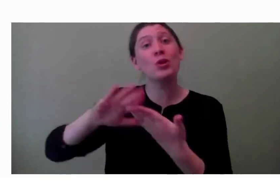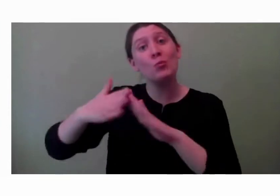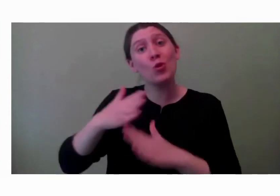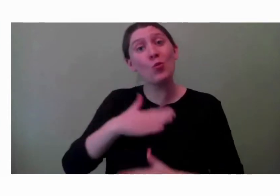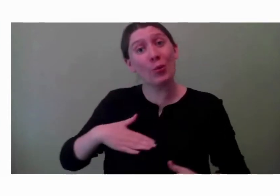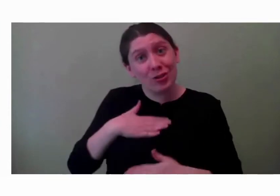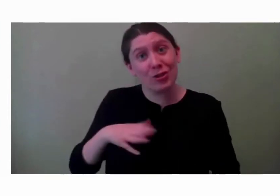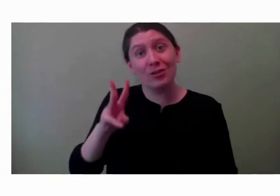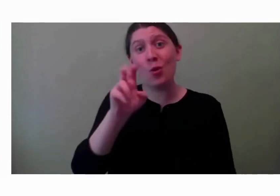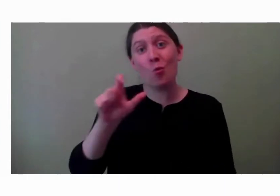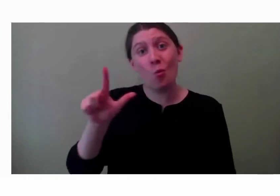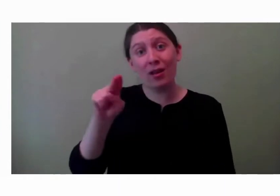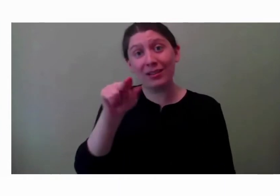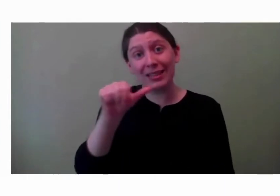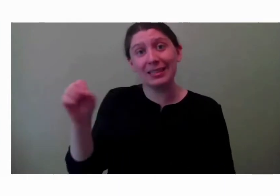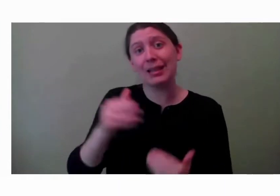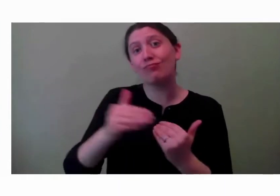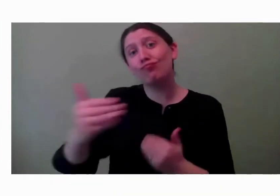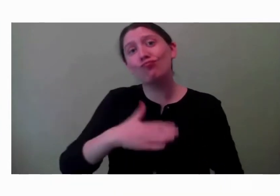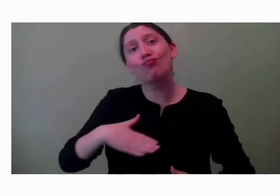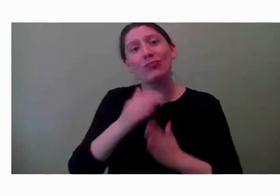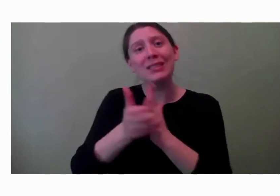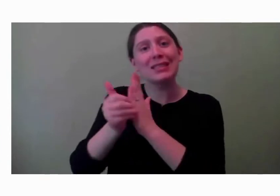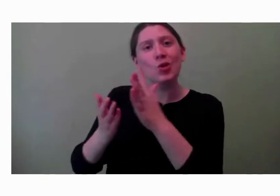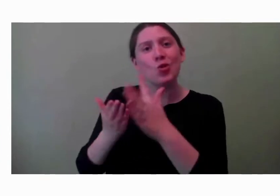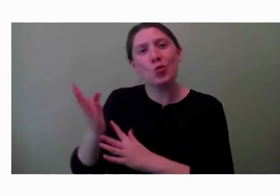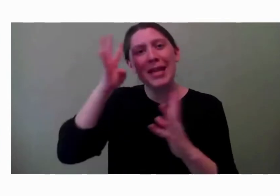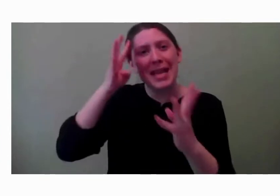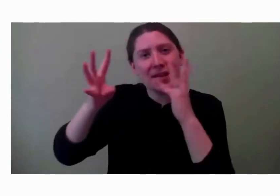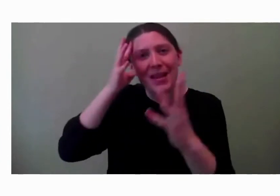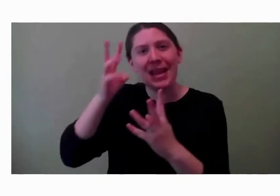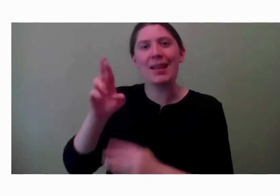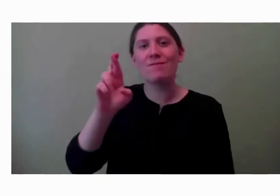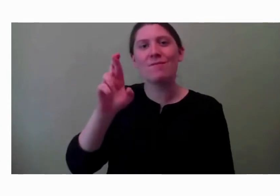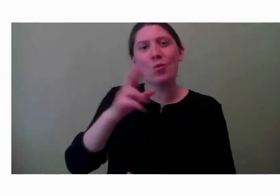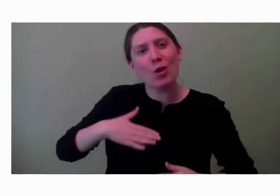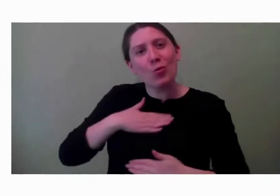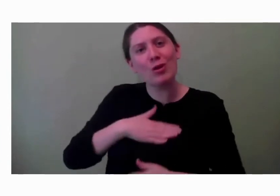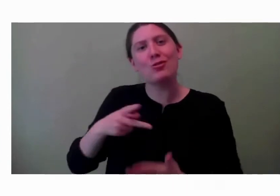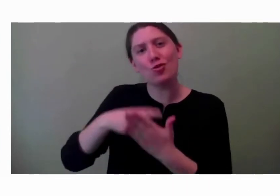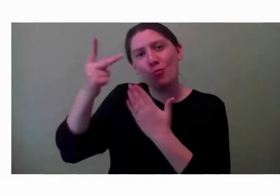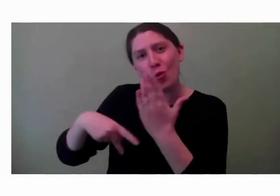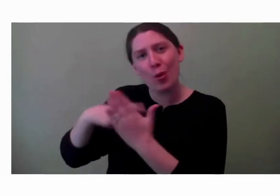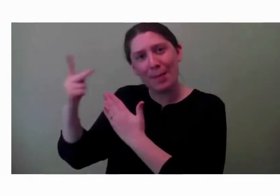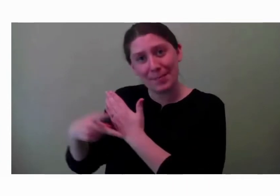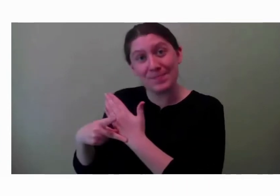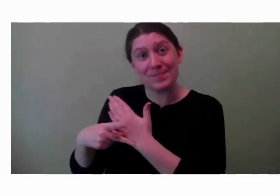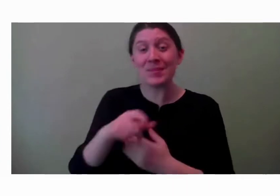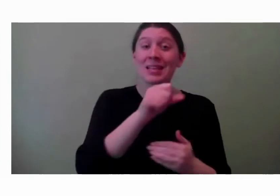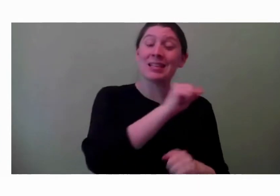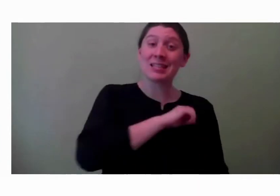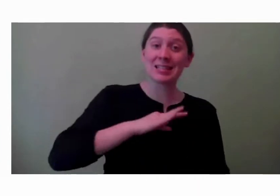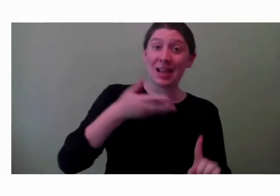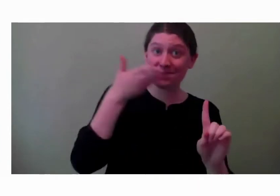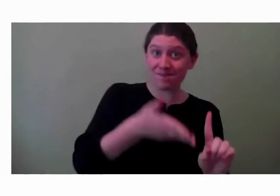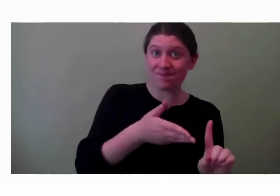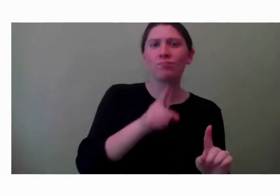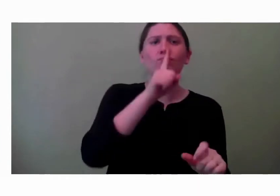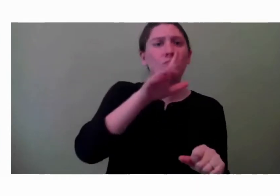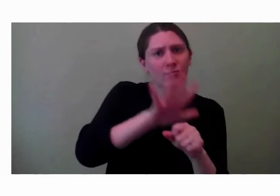wellness, and lifetime leisure skills through innovative recreation therapy programming. The staff at Rec to Connect are dedicated to promoting